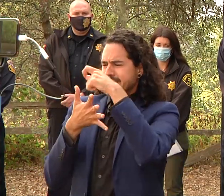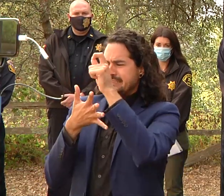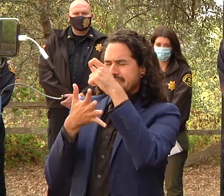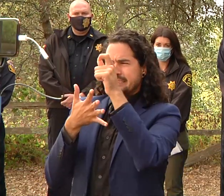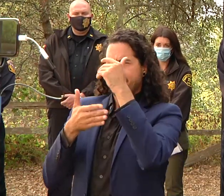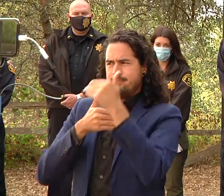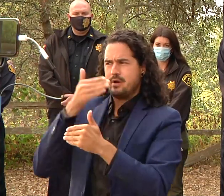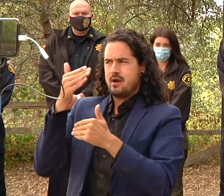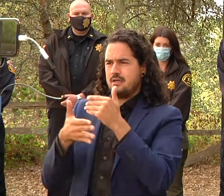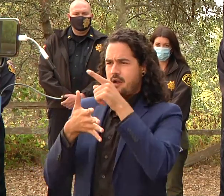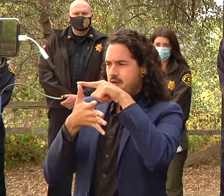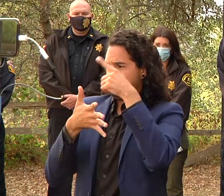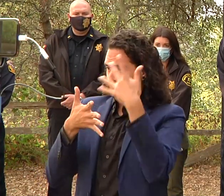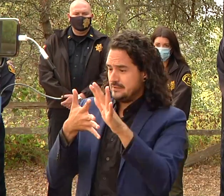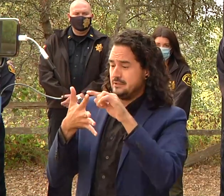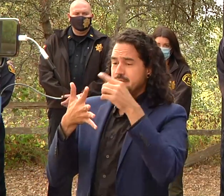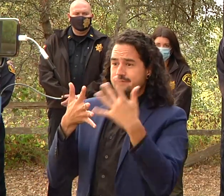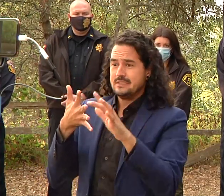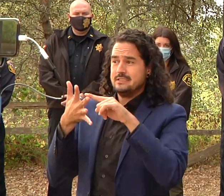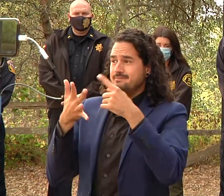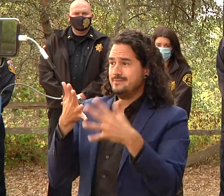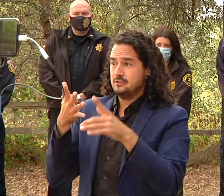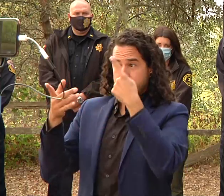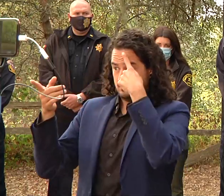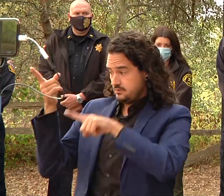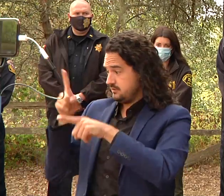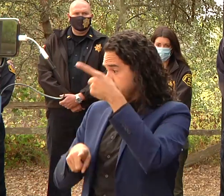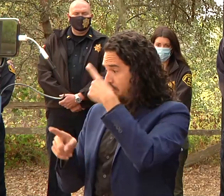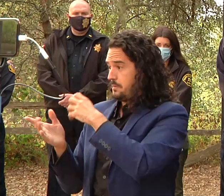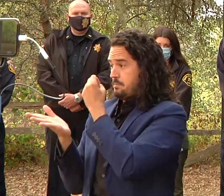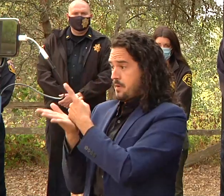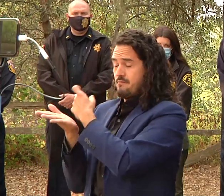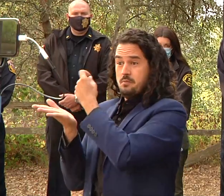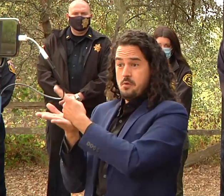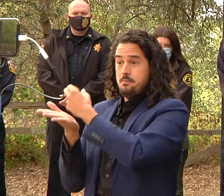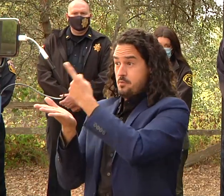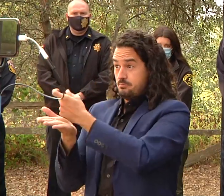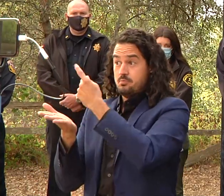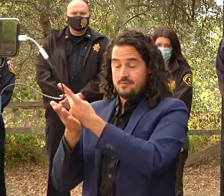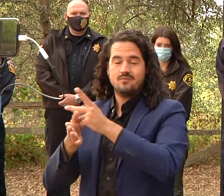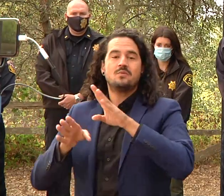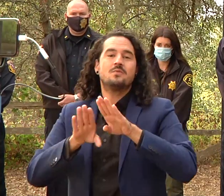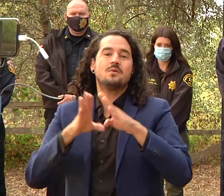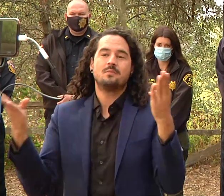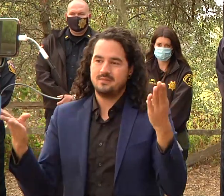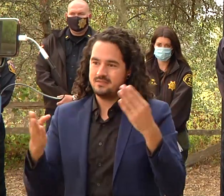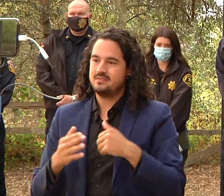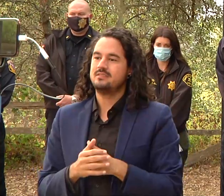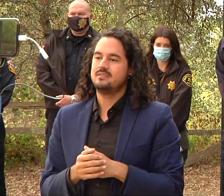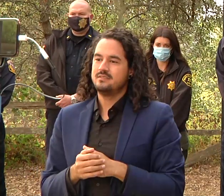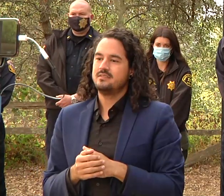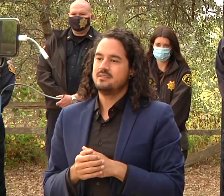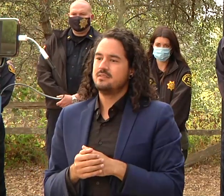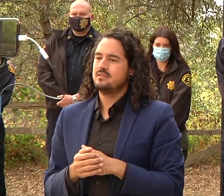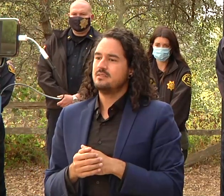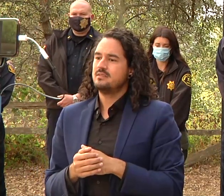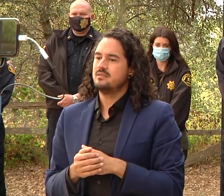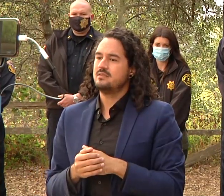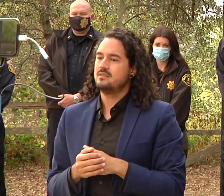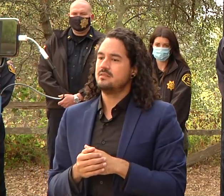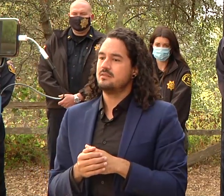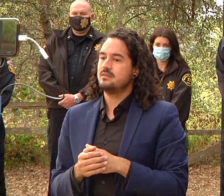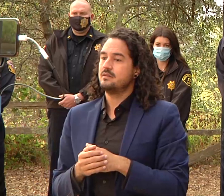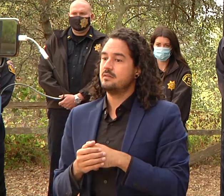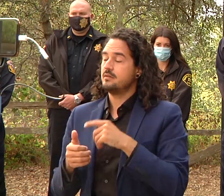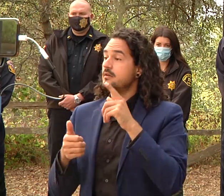signatories before we repopulate and part of that is the fact that we make sure that when they repopulate into those areas they have power they